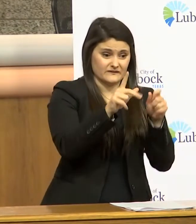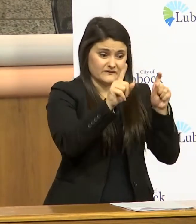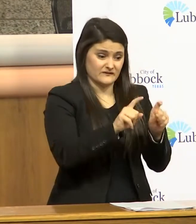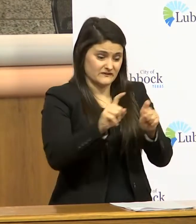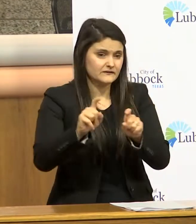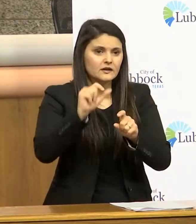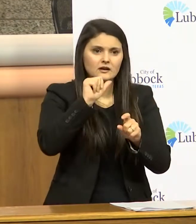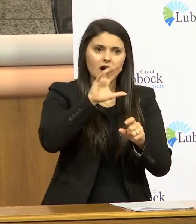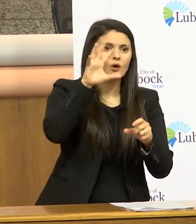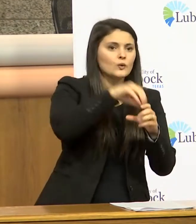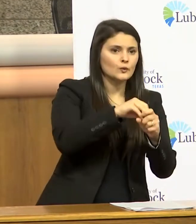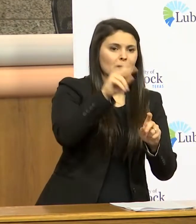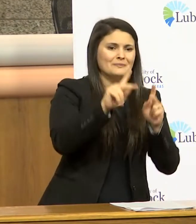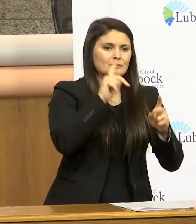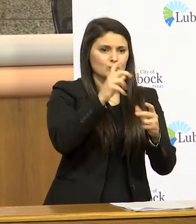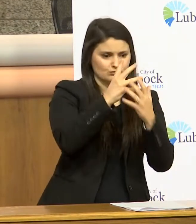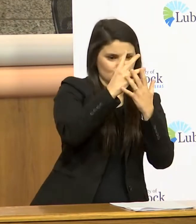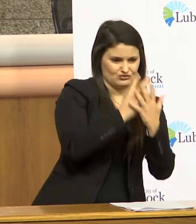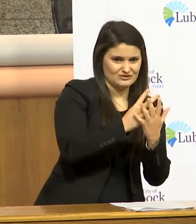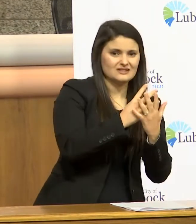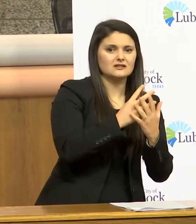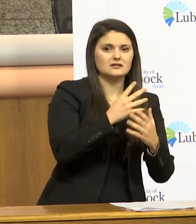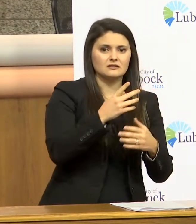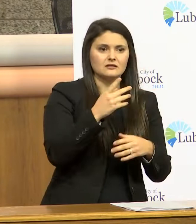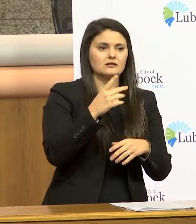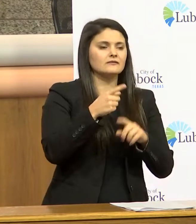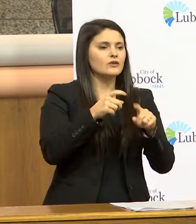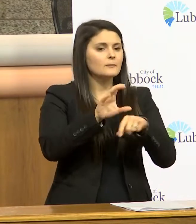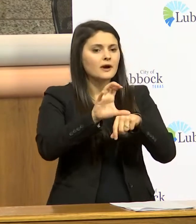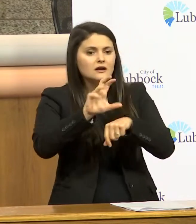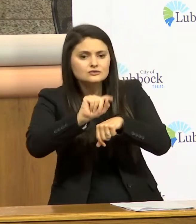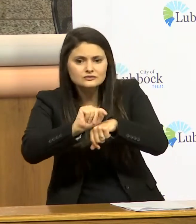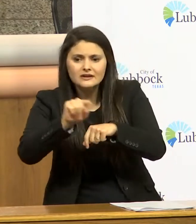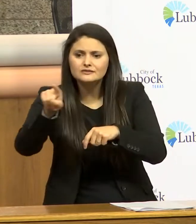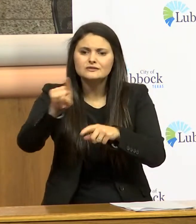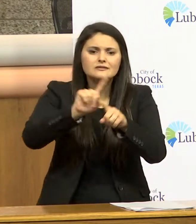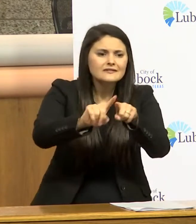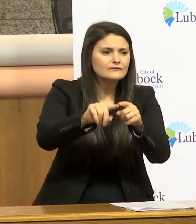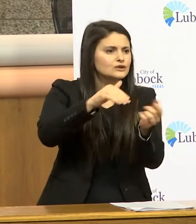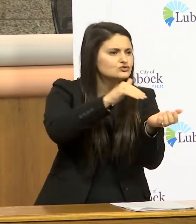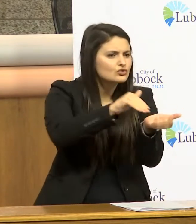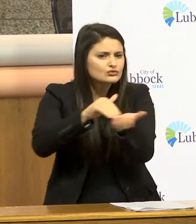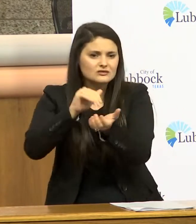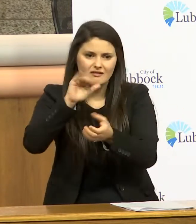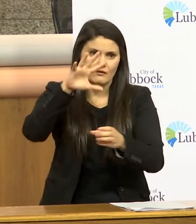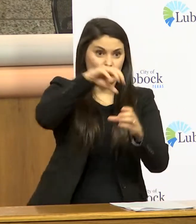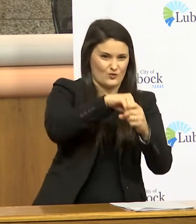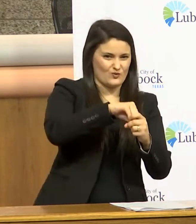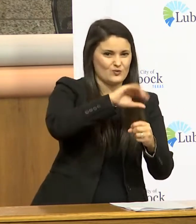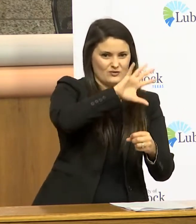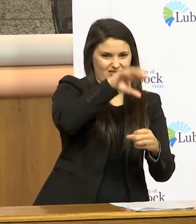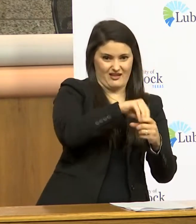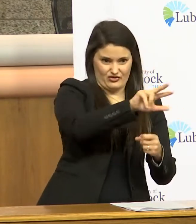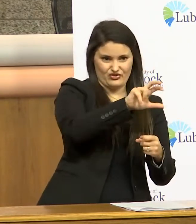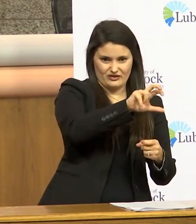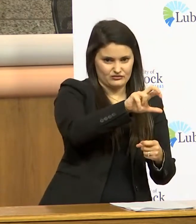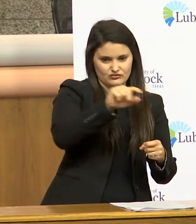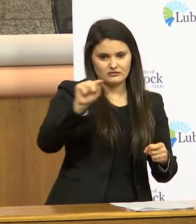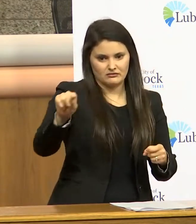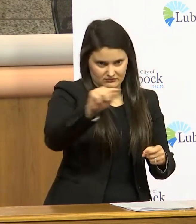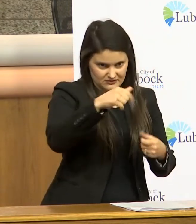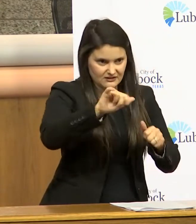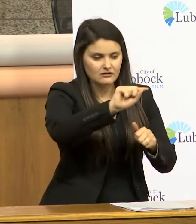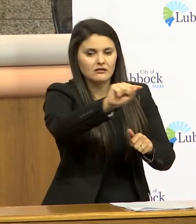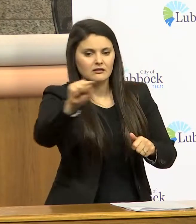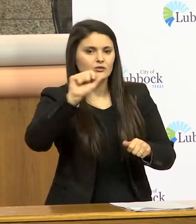number of individuals that were screened by consultation at their providers office at phone calls that were received at the health department